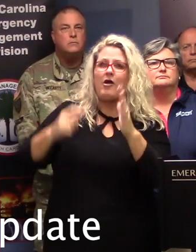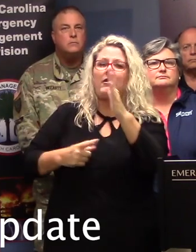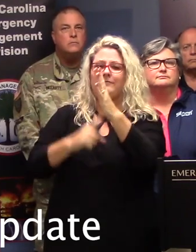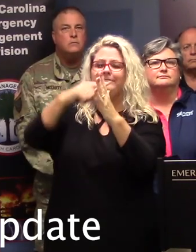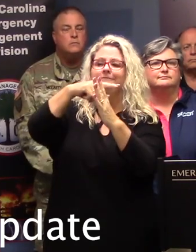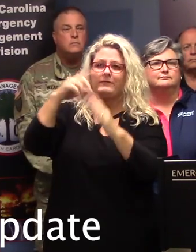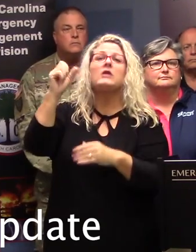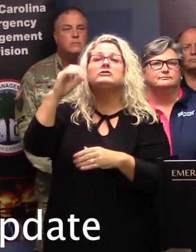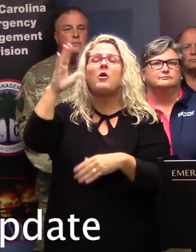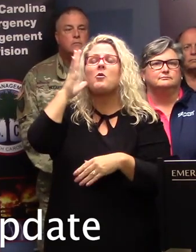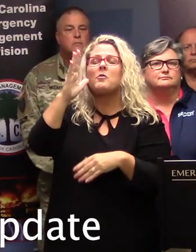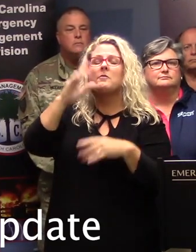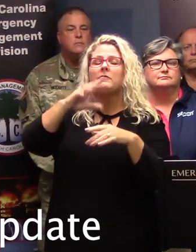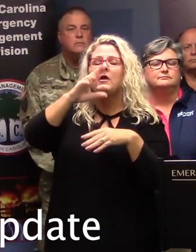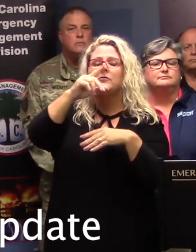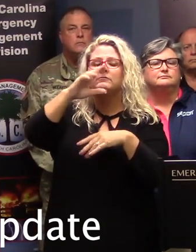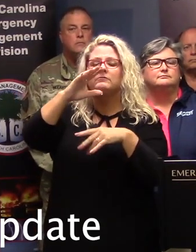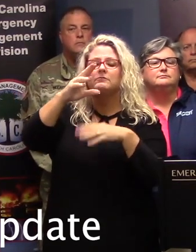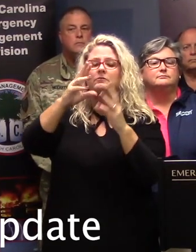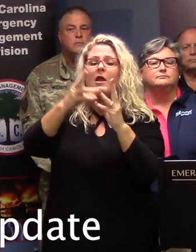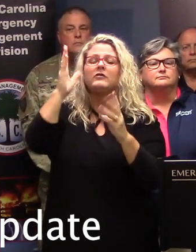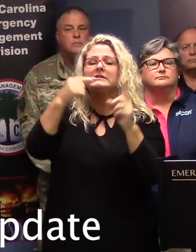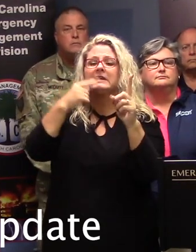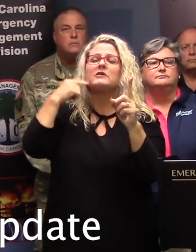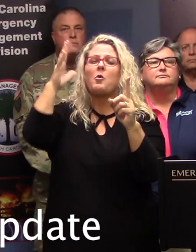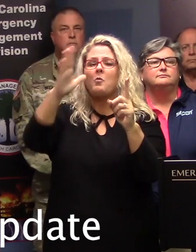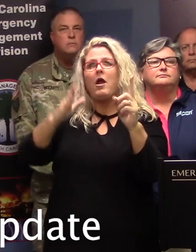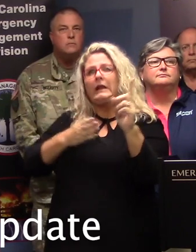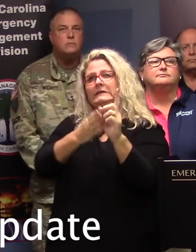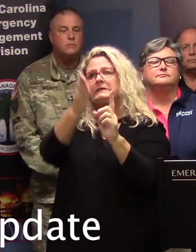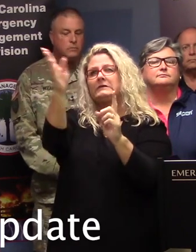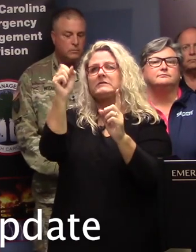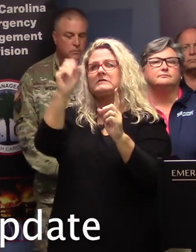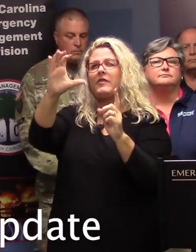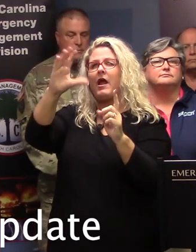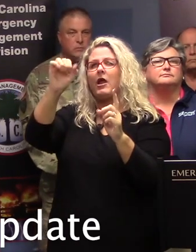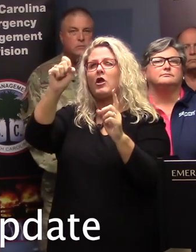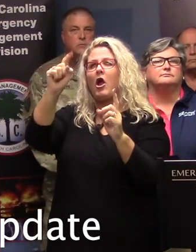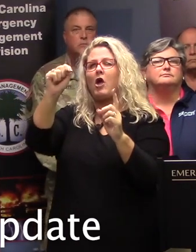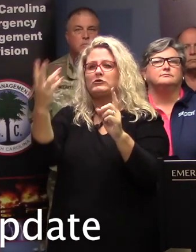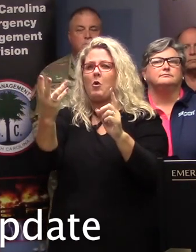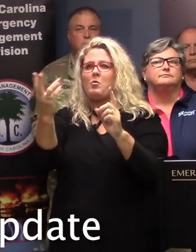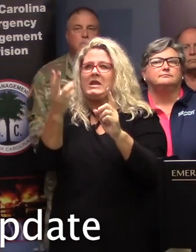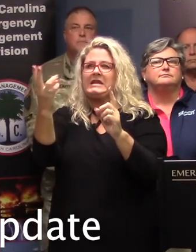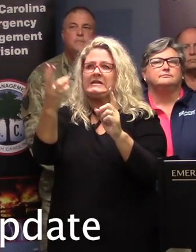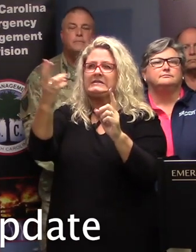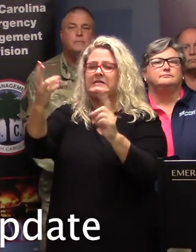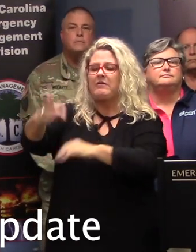Center forecast still indicating that Dorian will pass just off the South Carolina coast late Wednesday and Thursday,